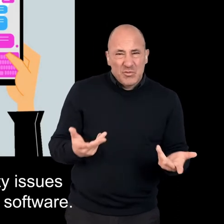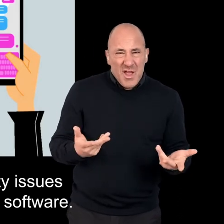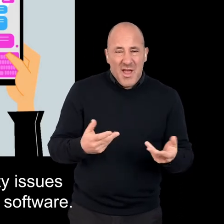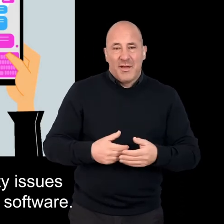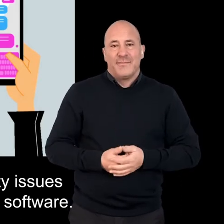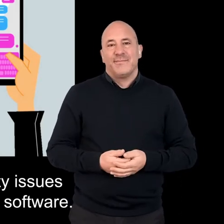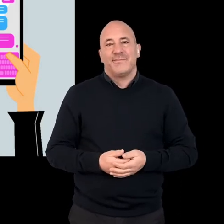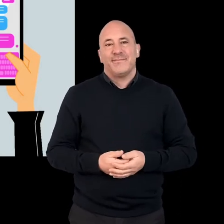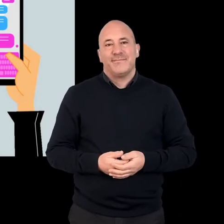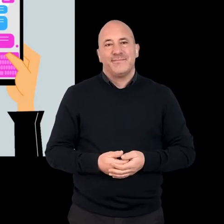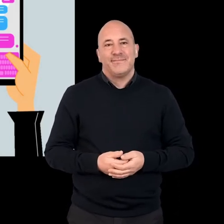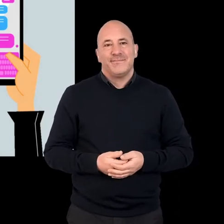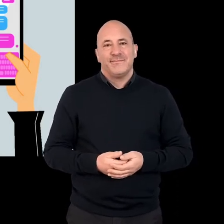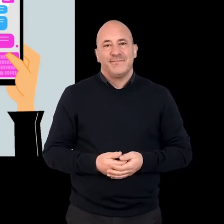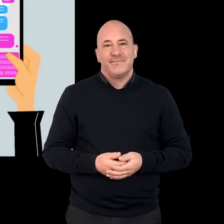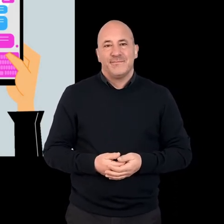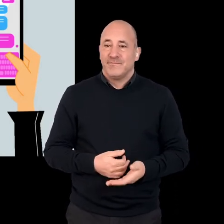assistive software, sorry.